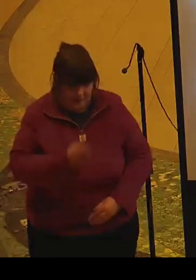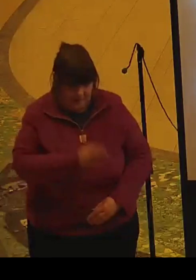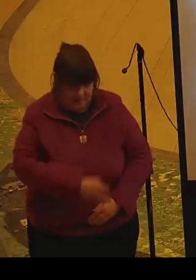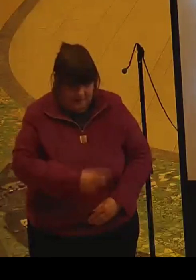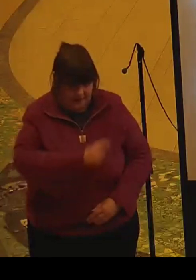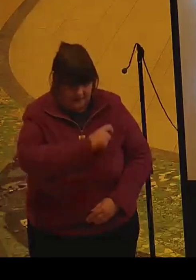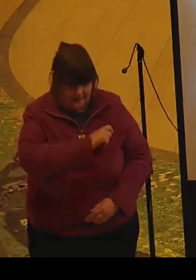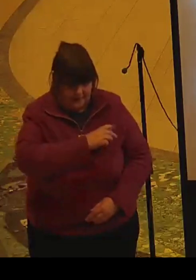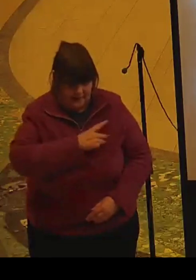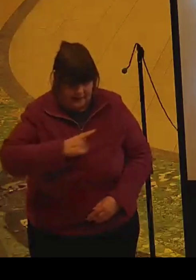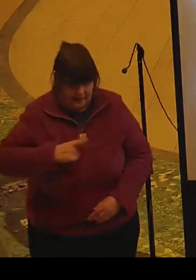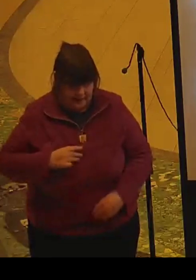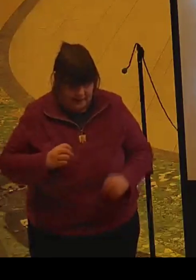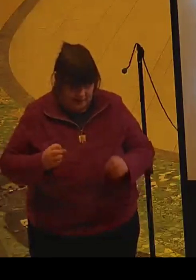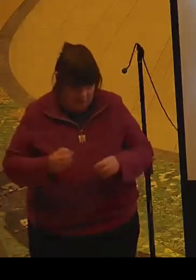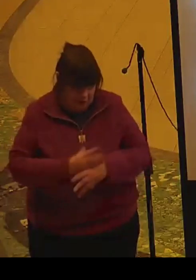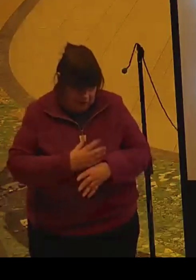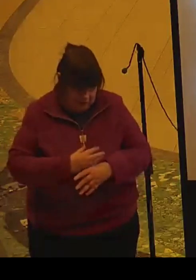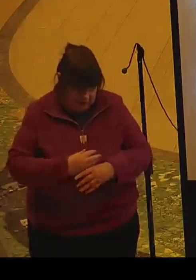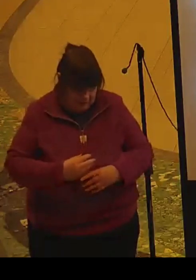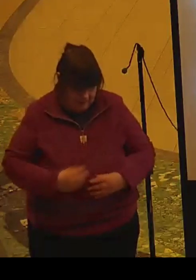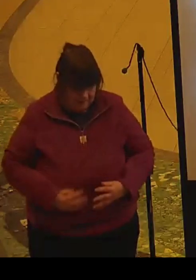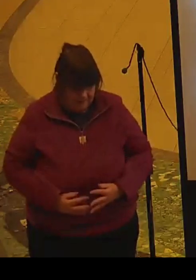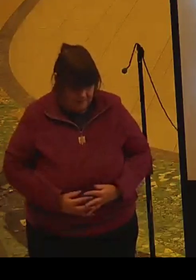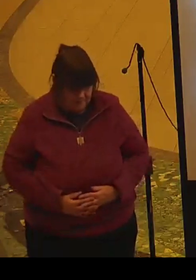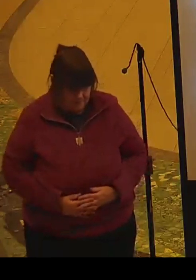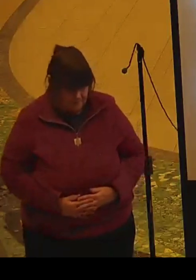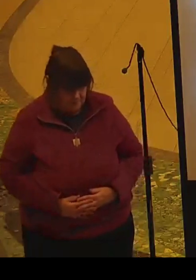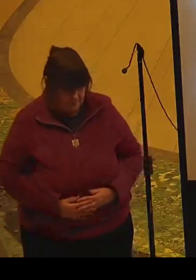Bless them all.